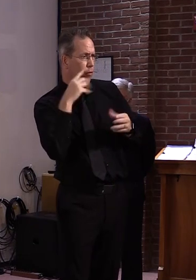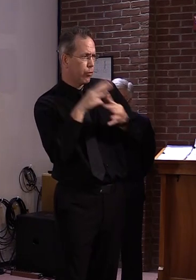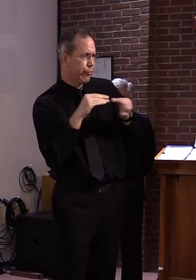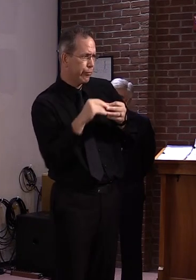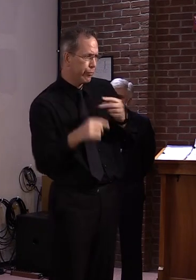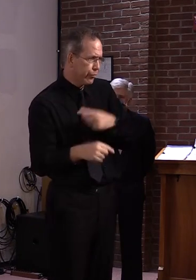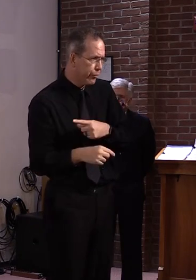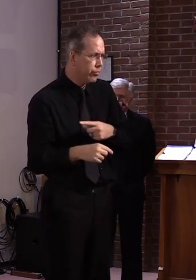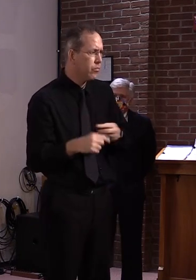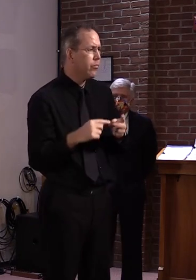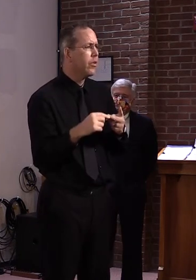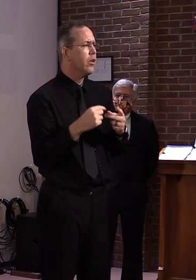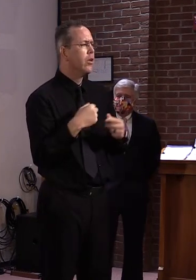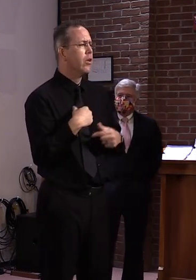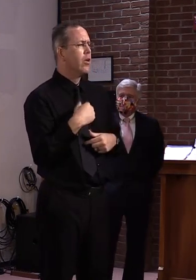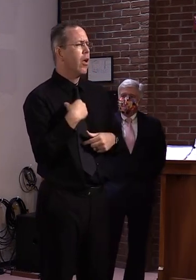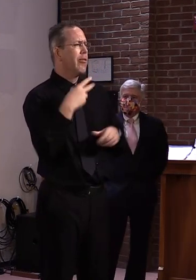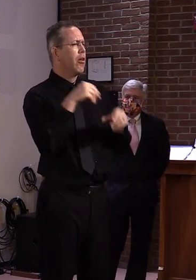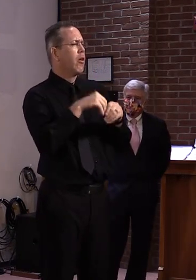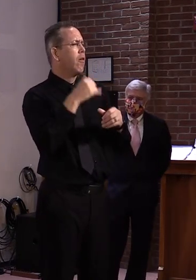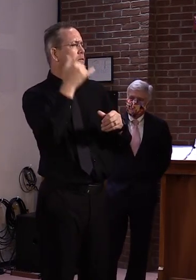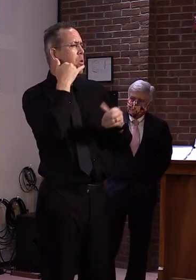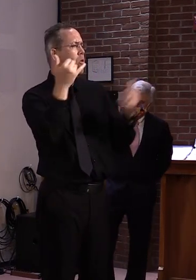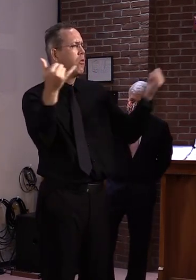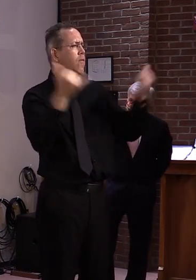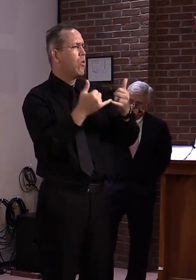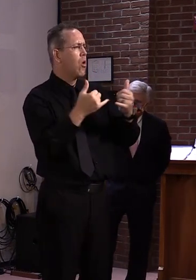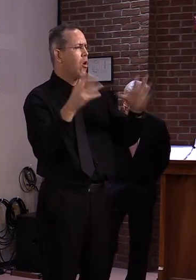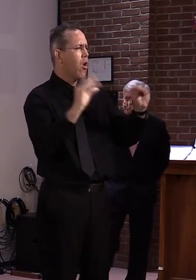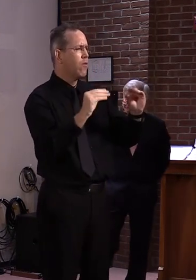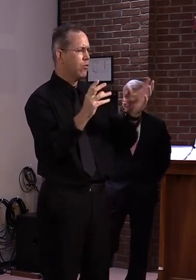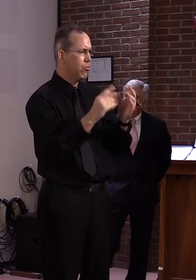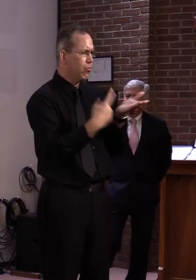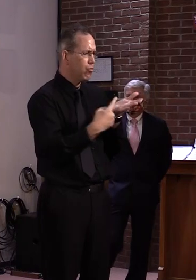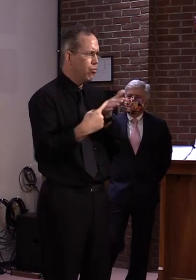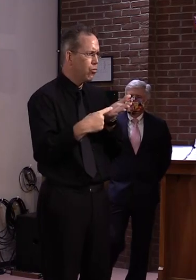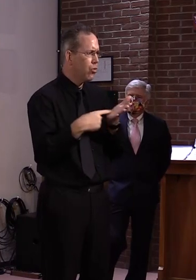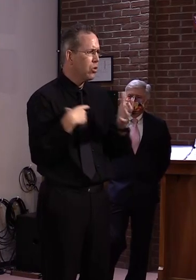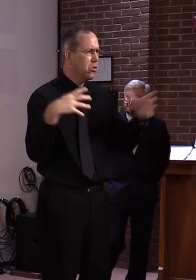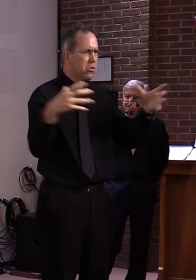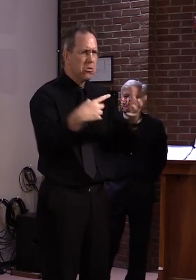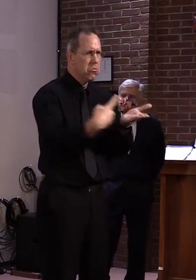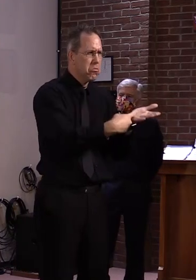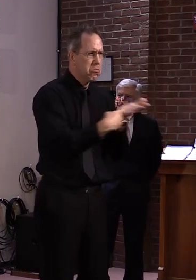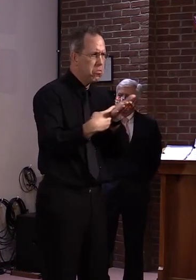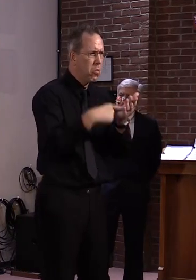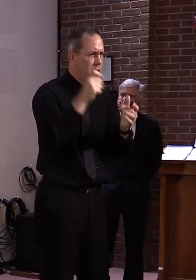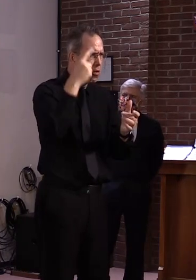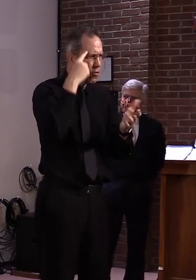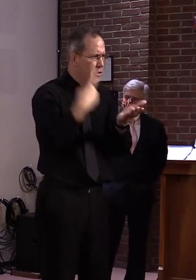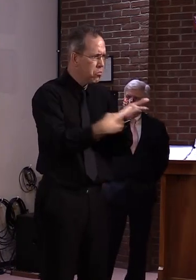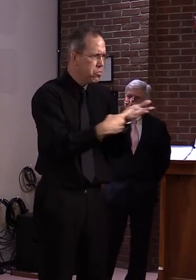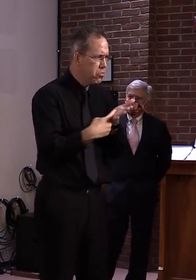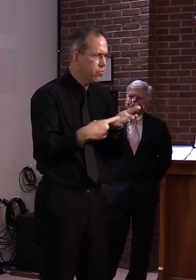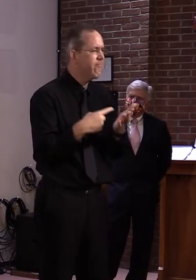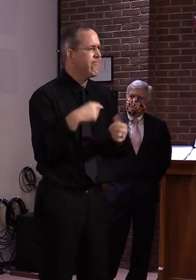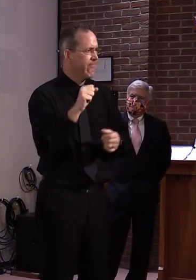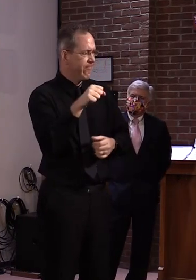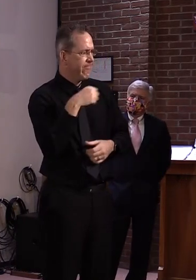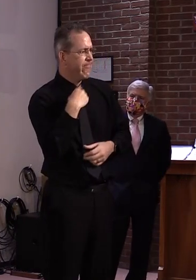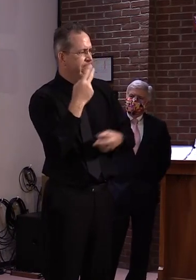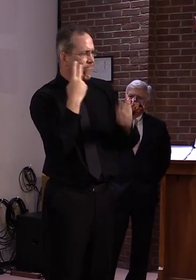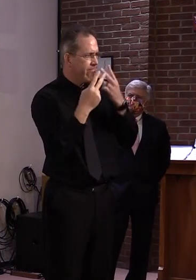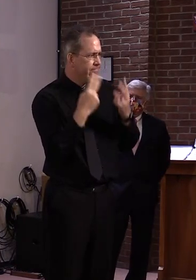call this morning, the State Emergency Operations Center. And this subject was brought up, apparently, they are going to be diverting some of the testing